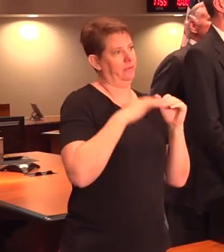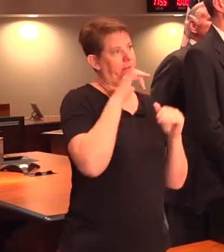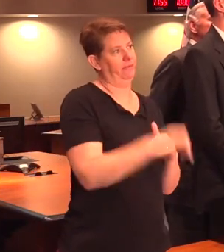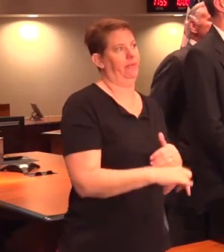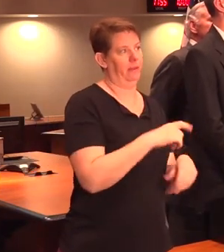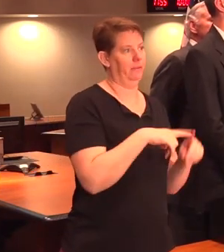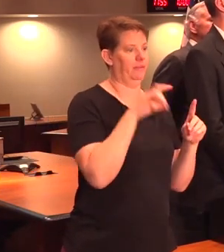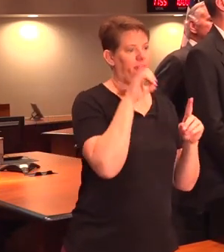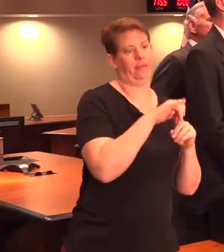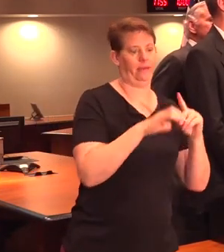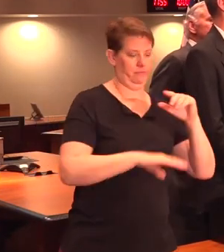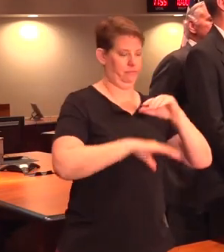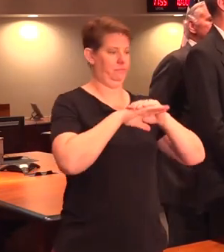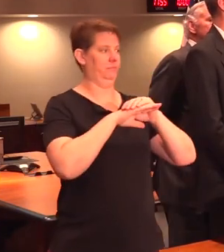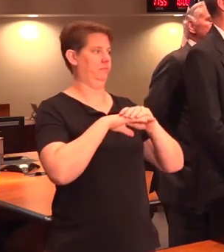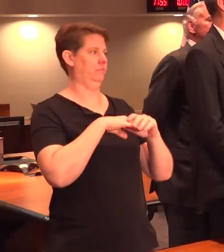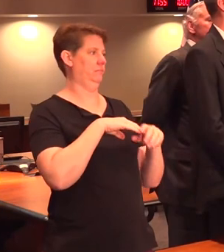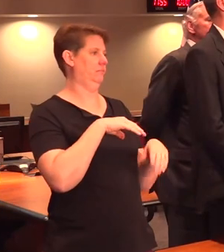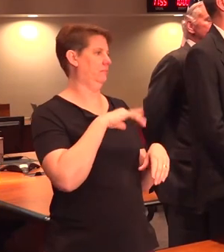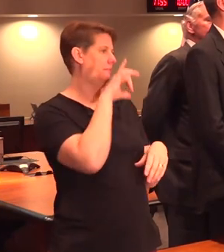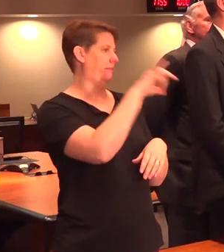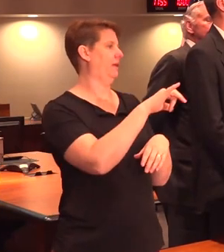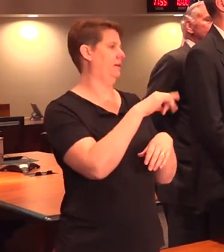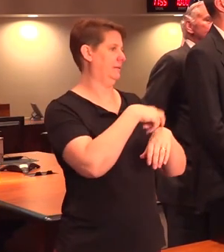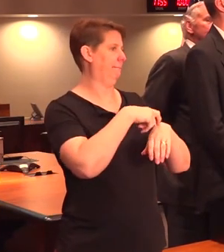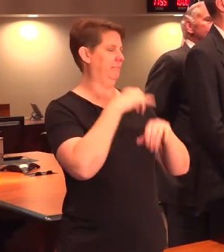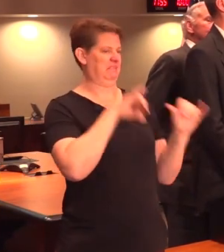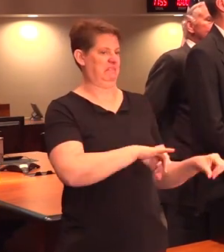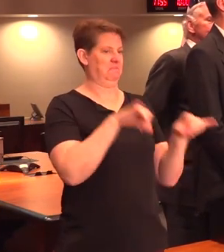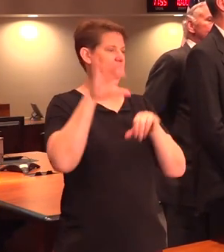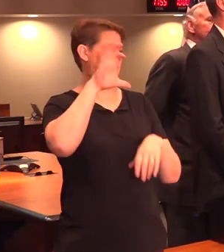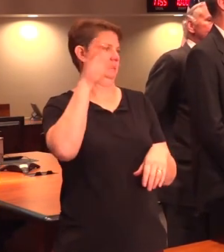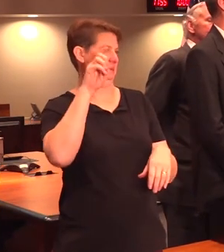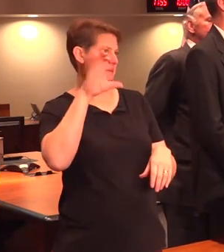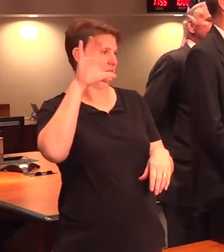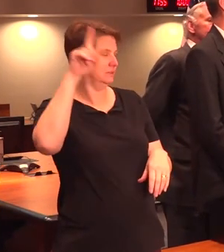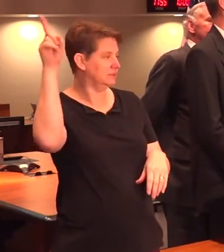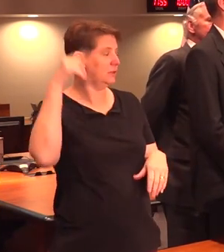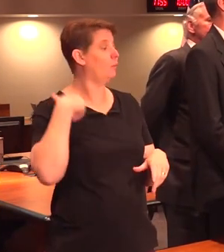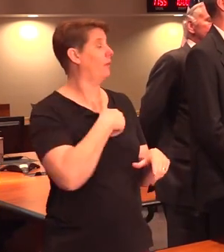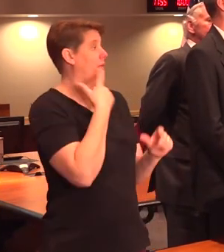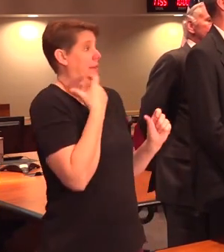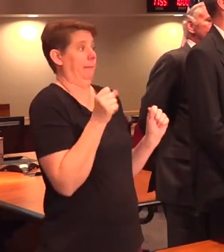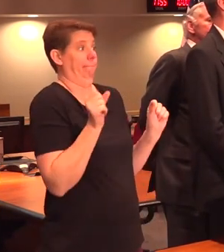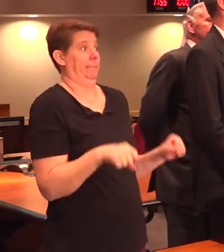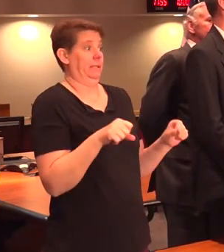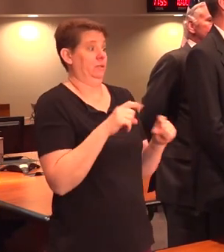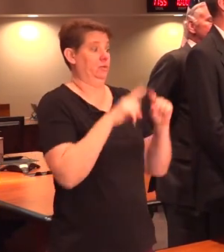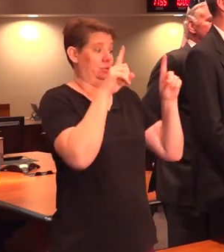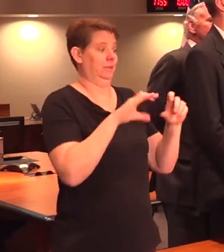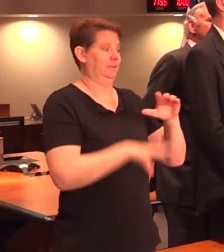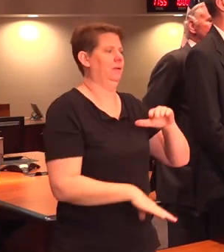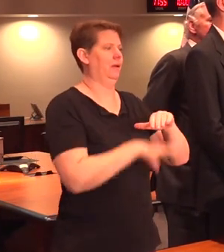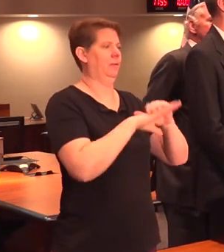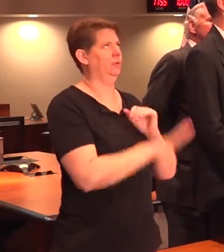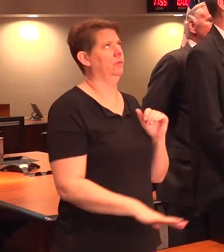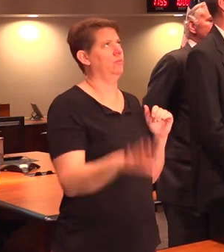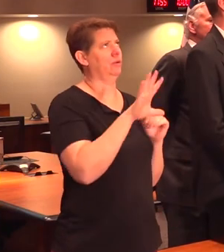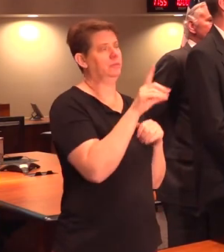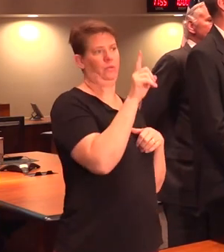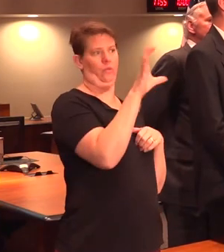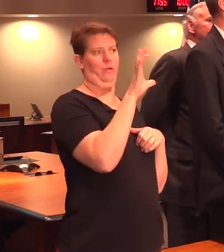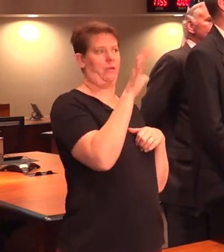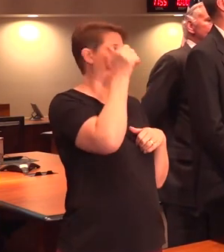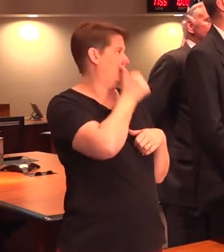certainly that would be the longest that it would take. We have the capacity to test up to approximately 100